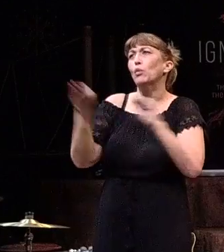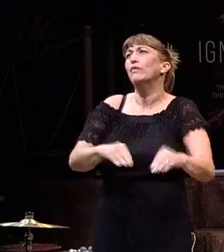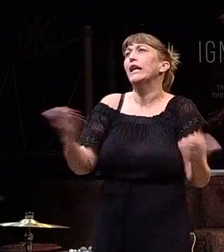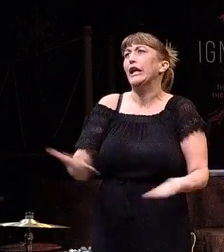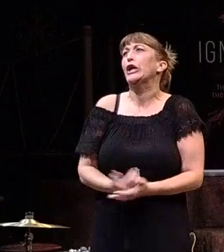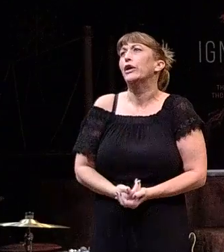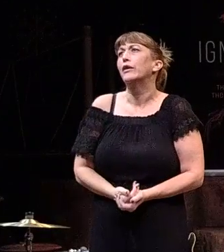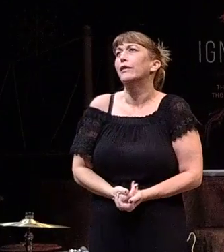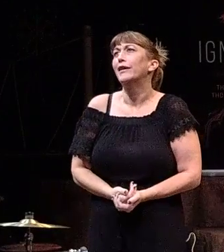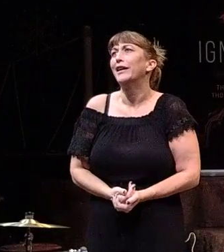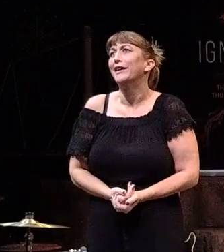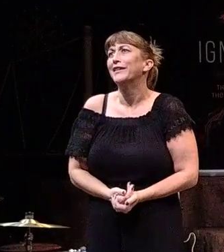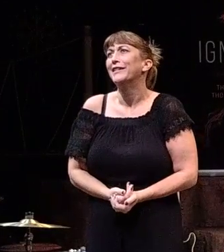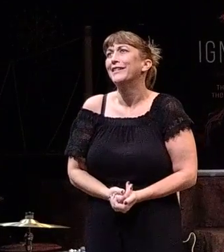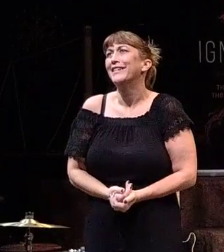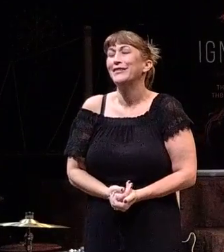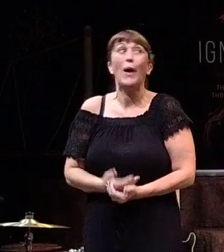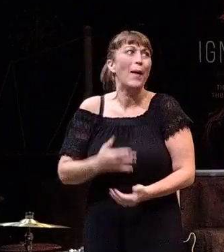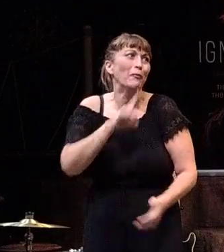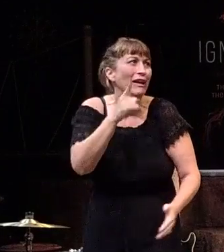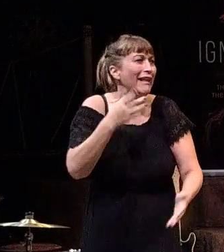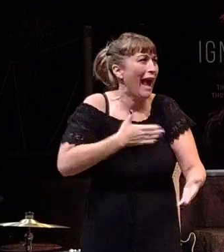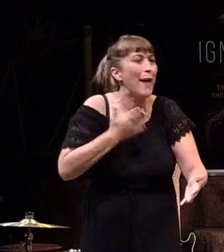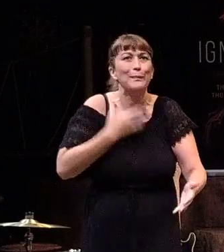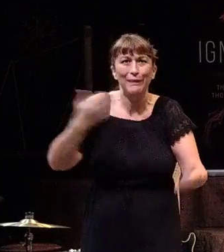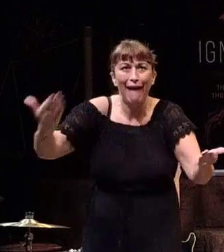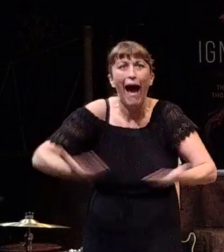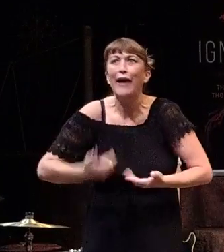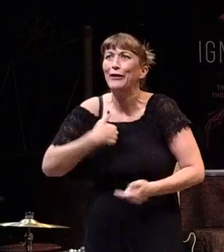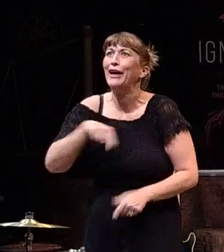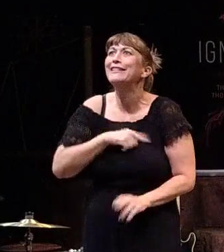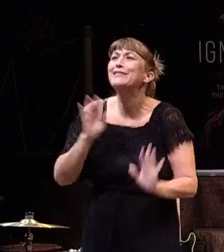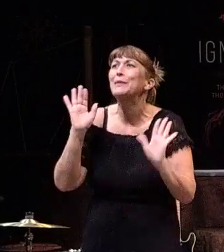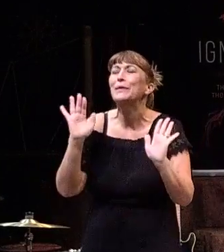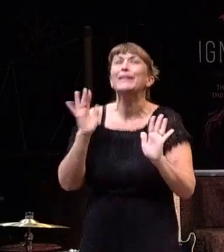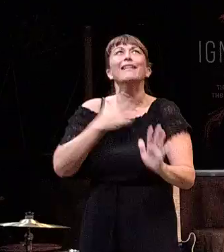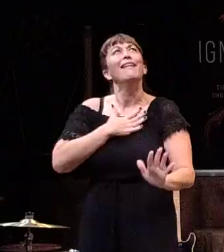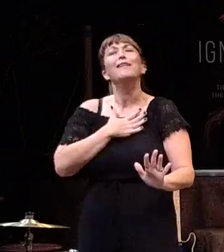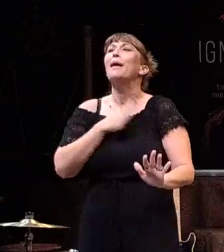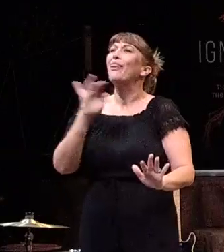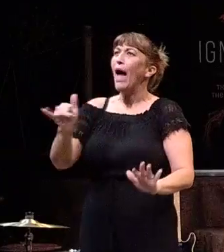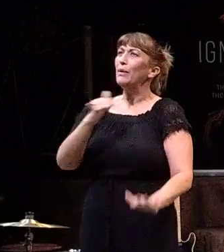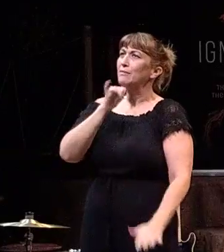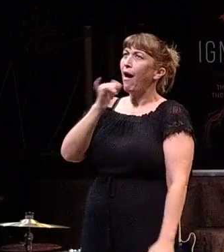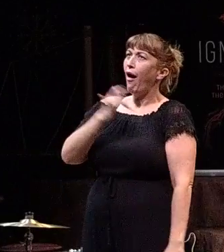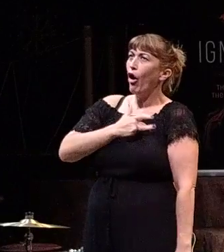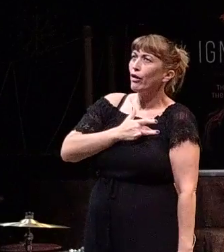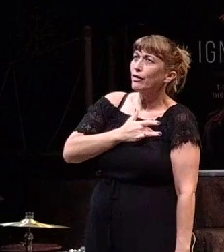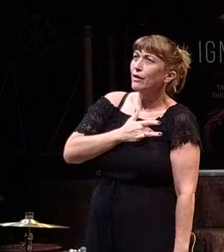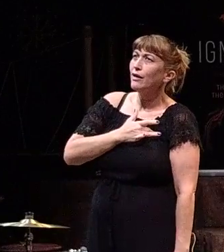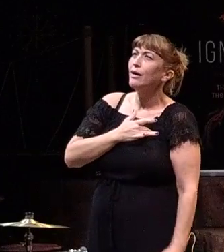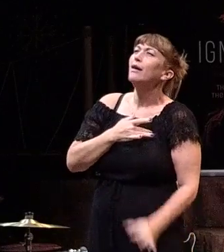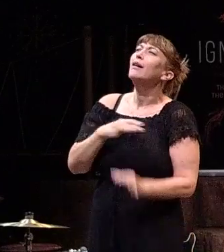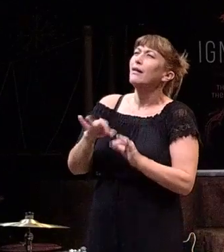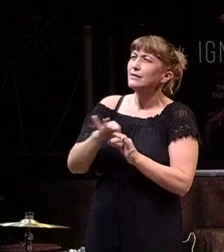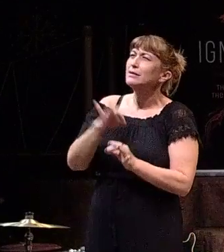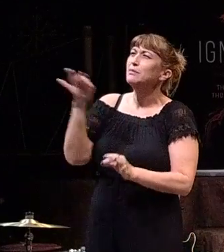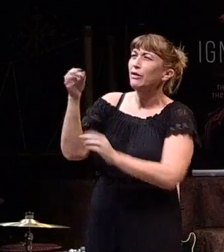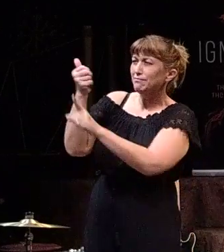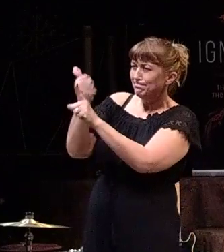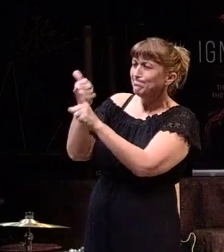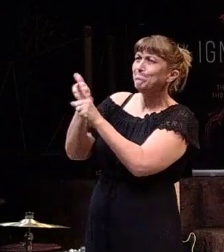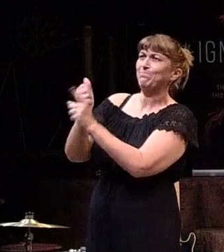Now I'm still glad that I was hired. But that was my heart. The Spirit moved my heart.